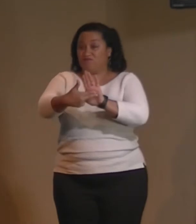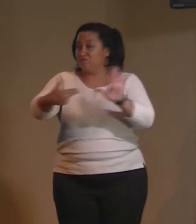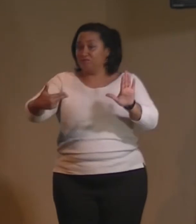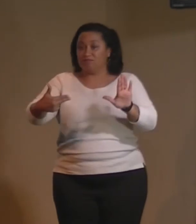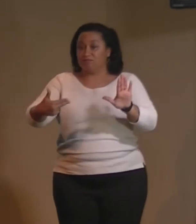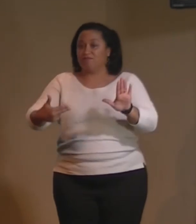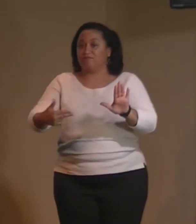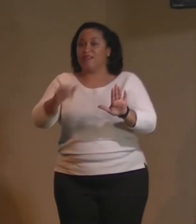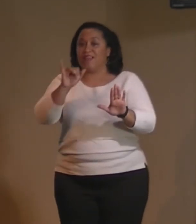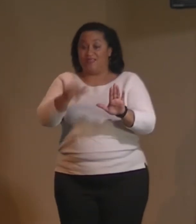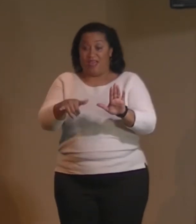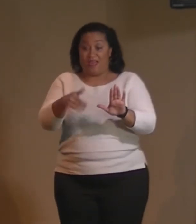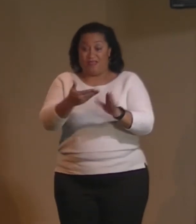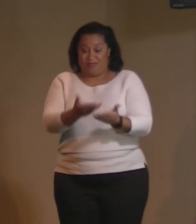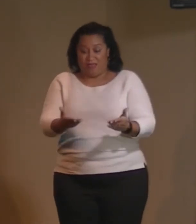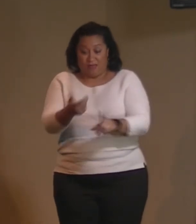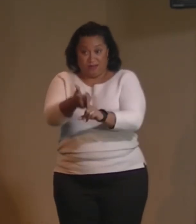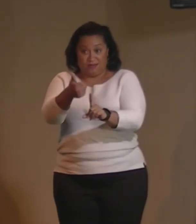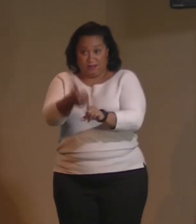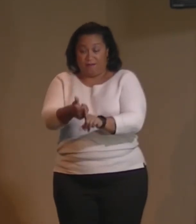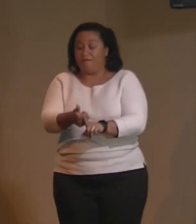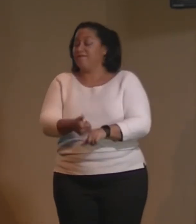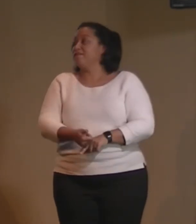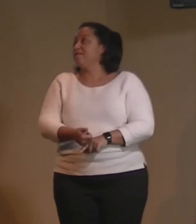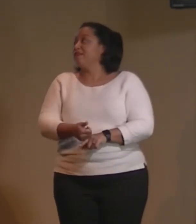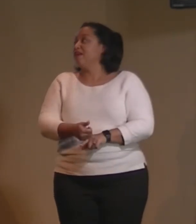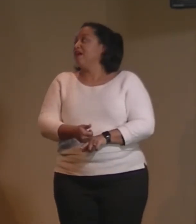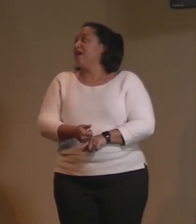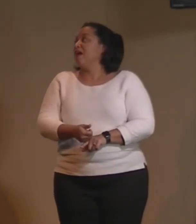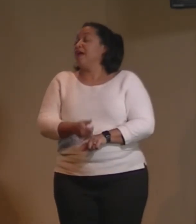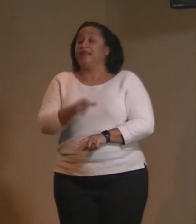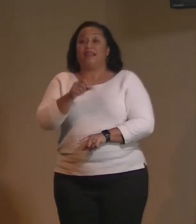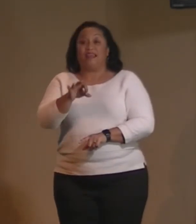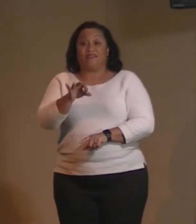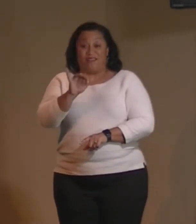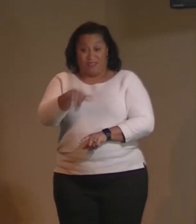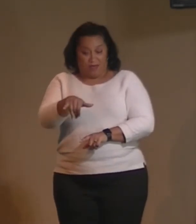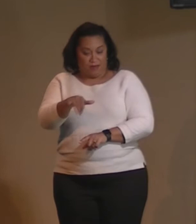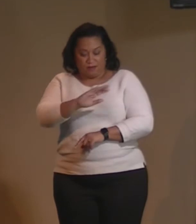that is the thing itself and if it is all there is